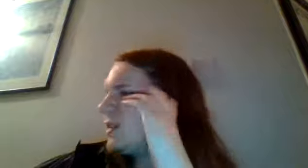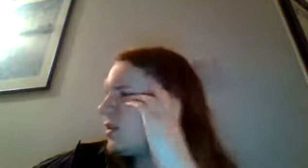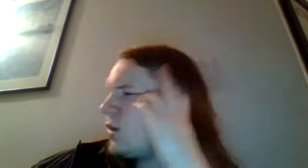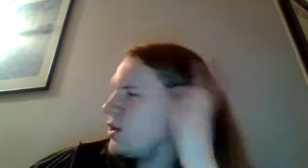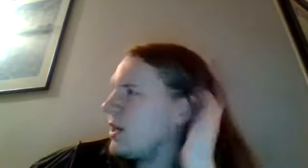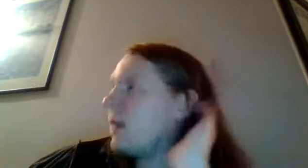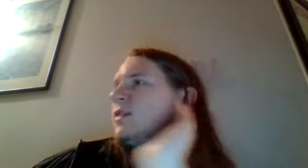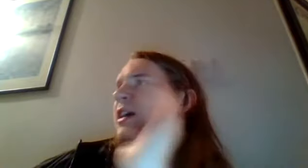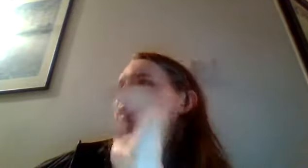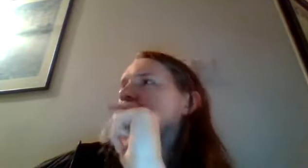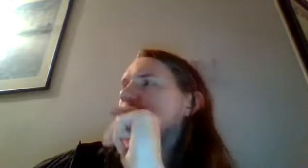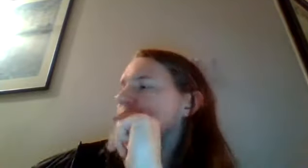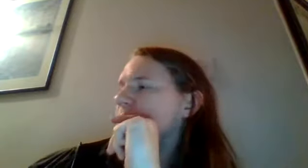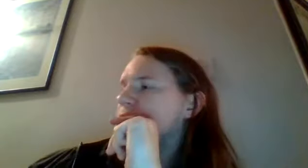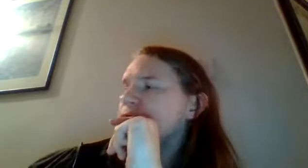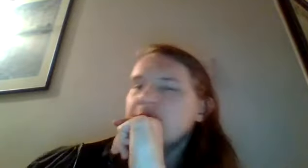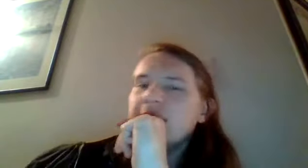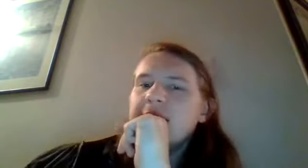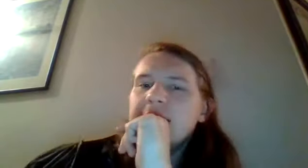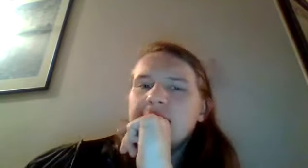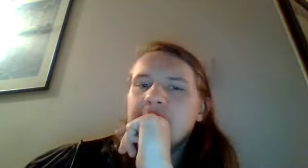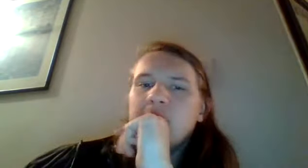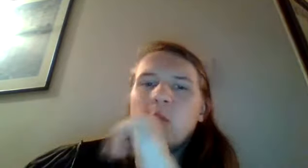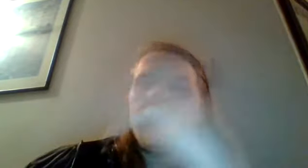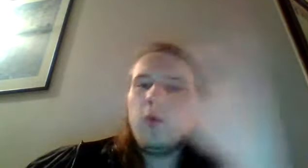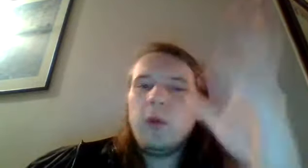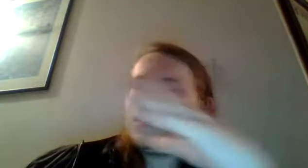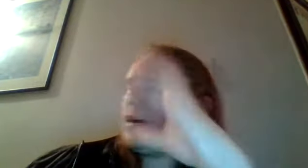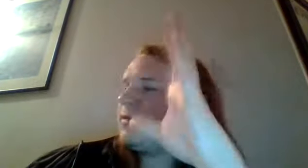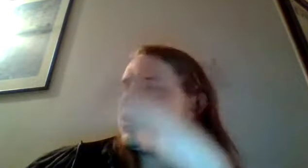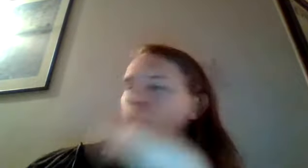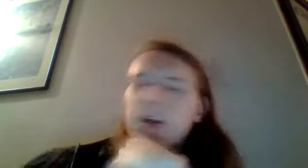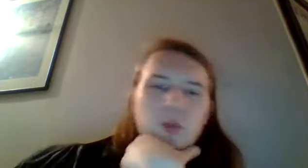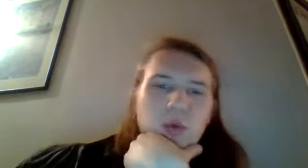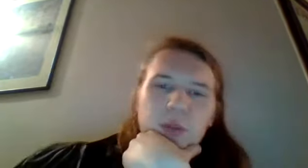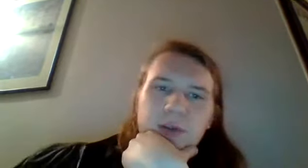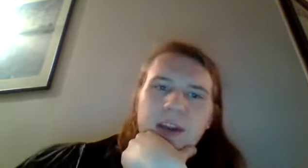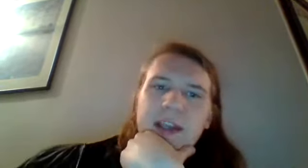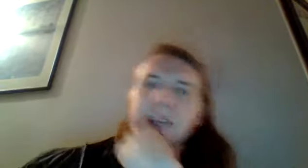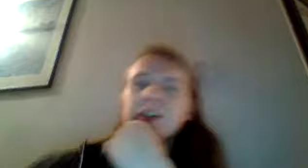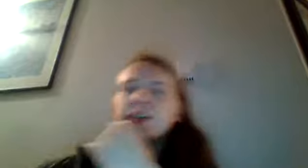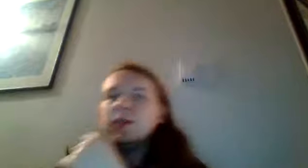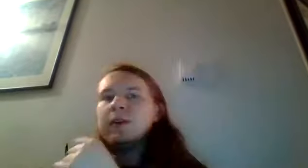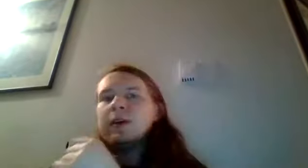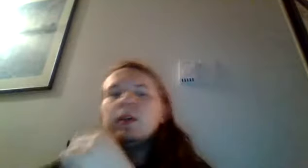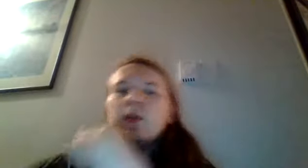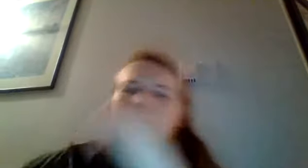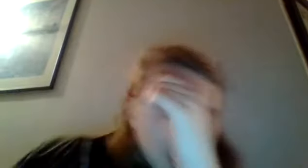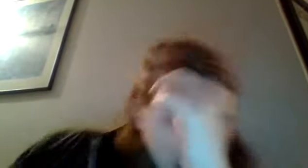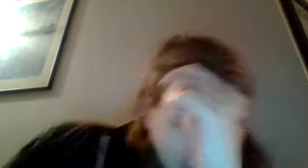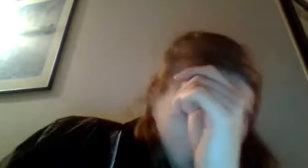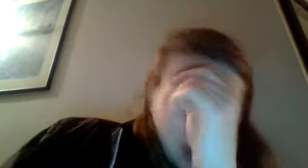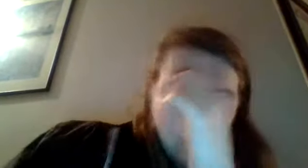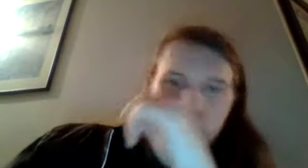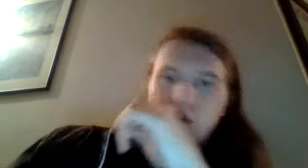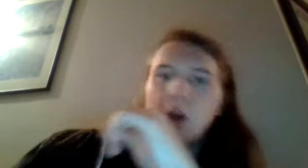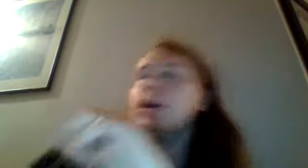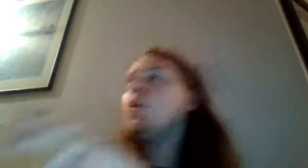this question i often ask when i'm watching these type of shows and and i'm like what they have such weird rules and regulations with with uh how how strong or